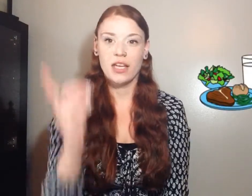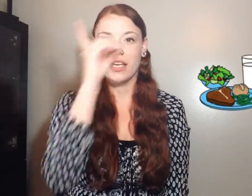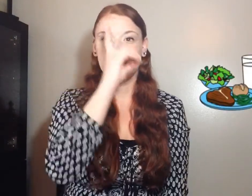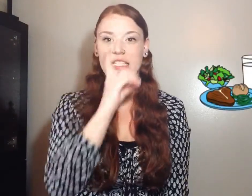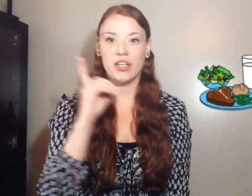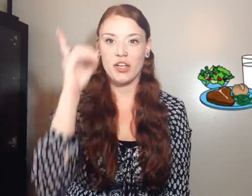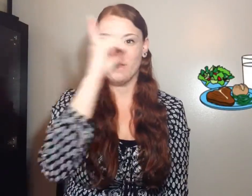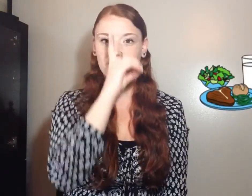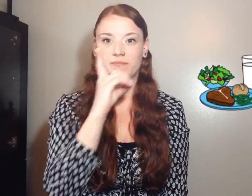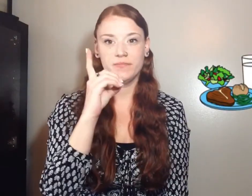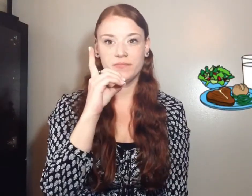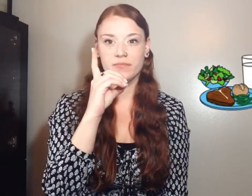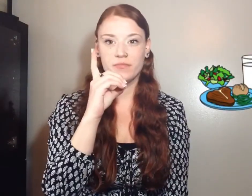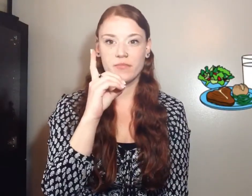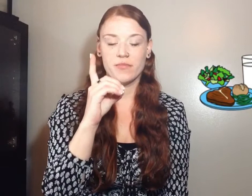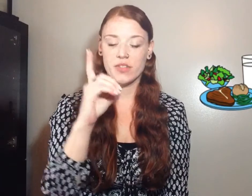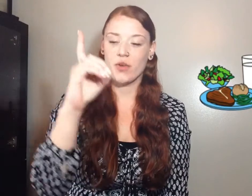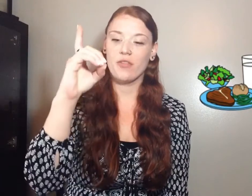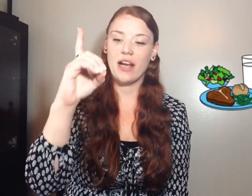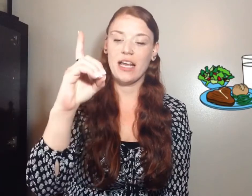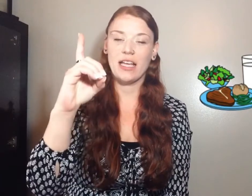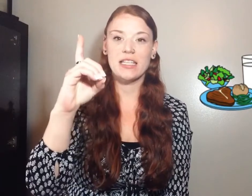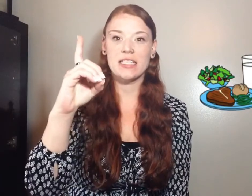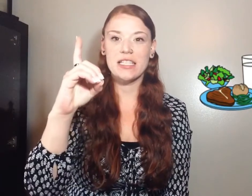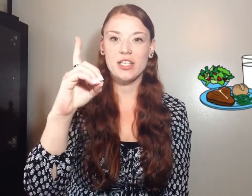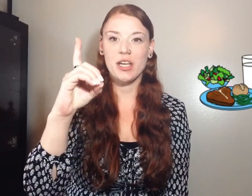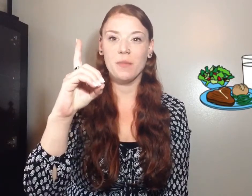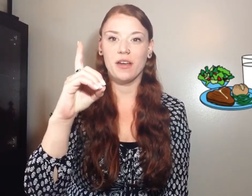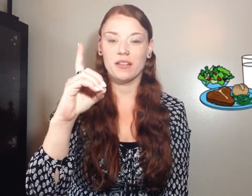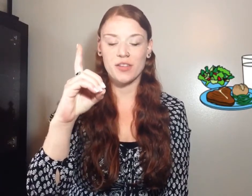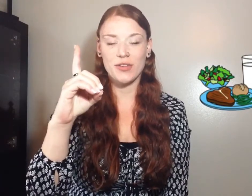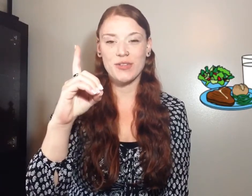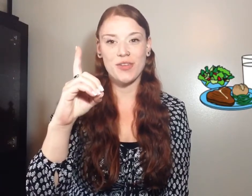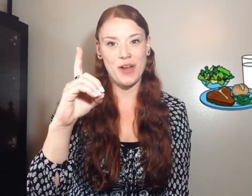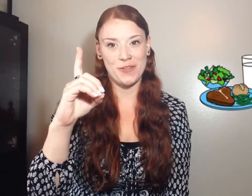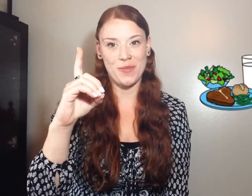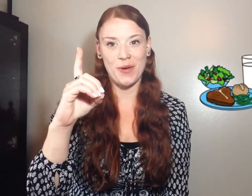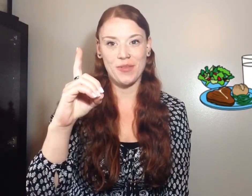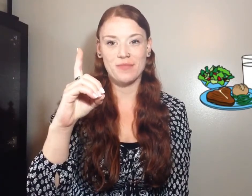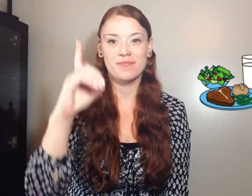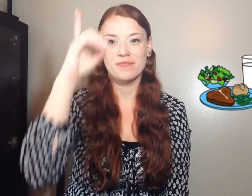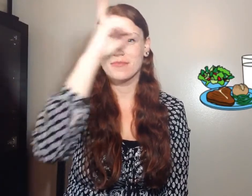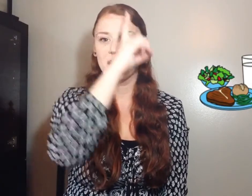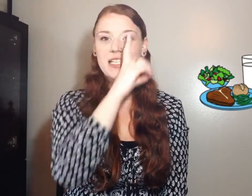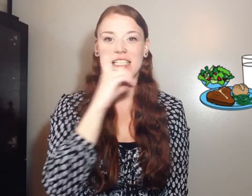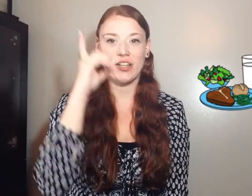Dinner. Dinner. So your right hand is a D shape and it circles around your mouth. Dinner.